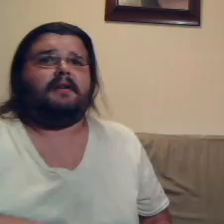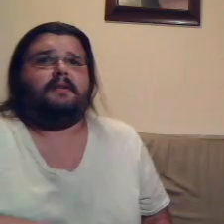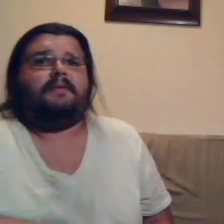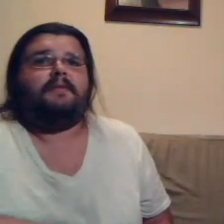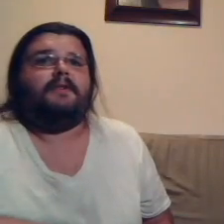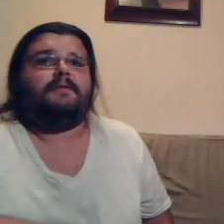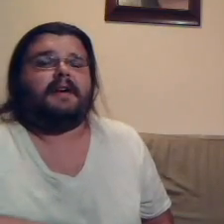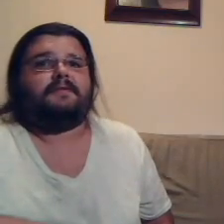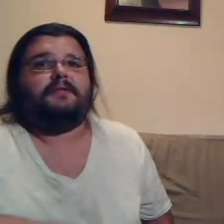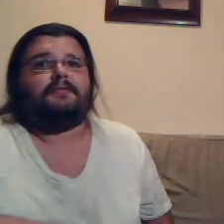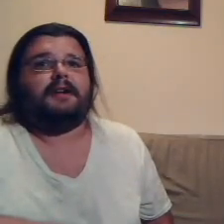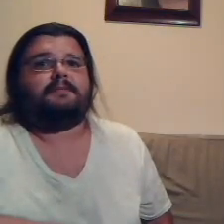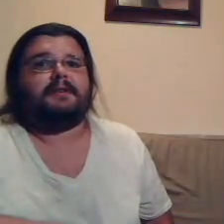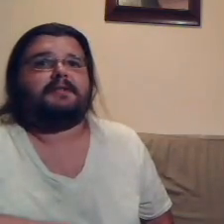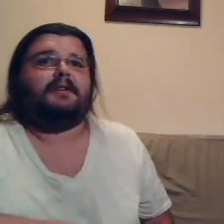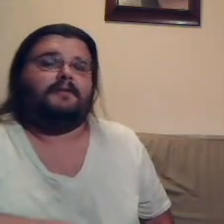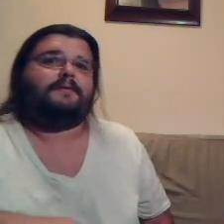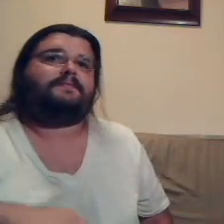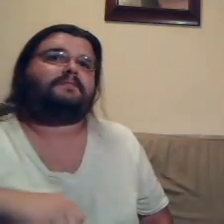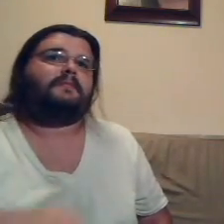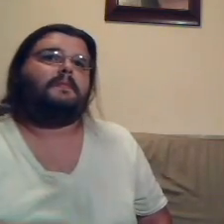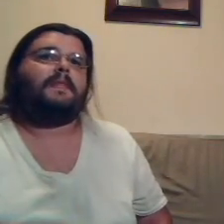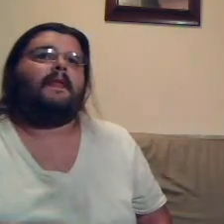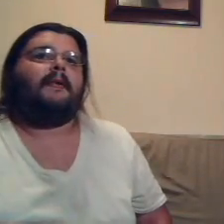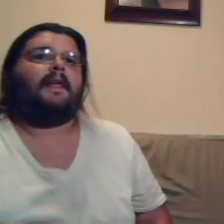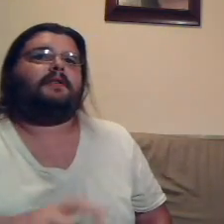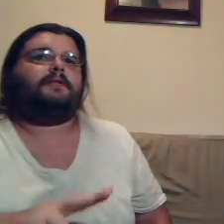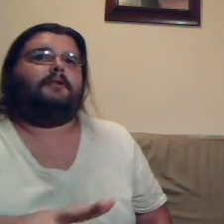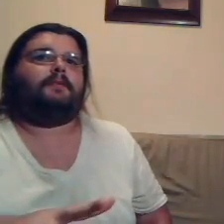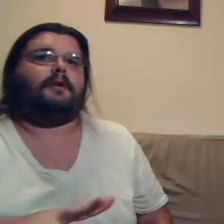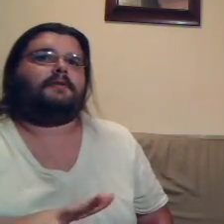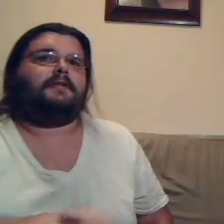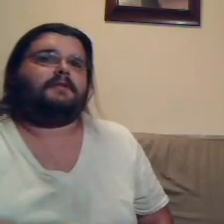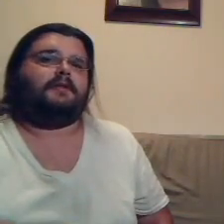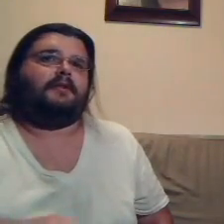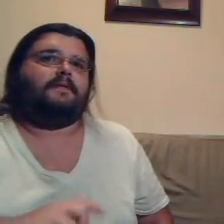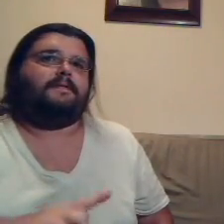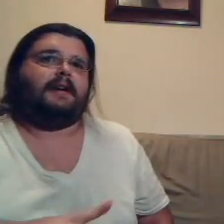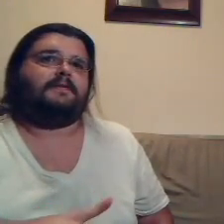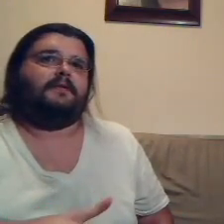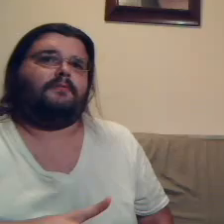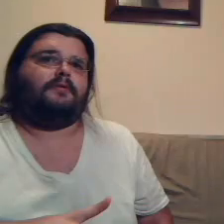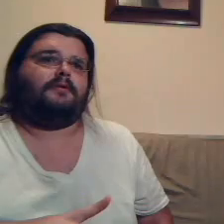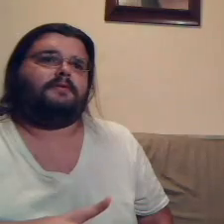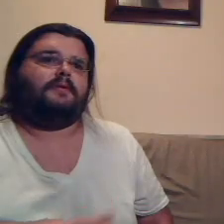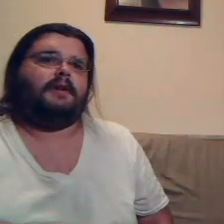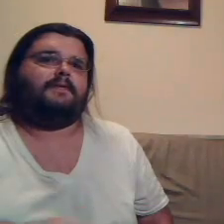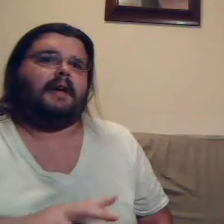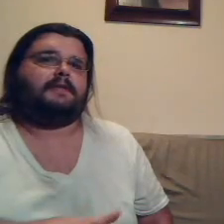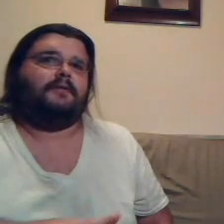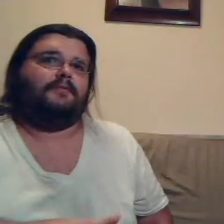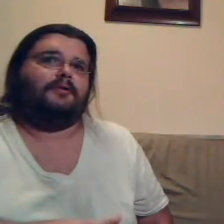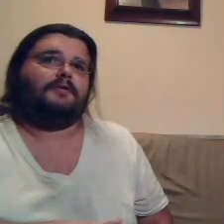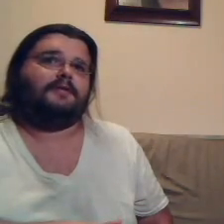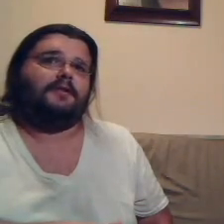a few fast food rants myself. Two parts. It's called Fast Food Wars and Fast Food Wars 2.